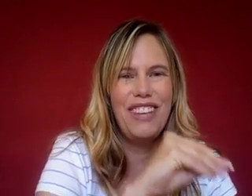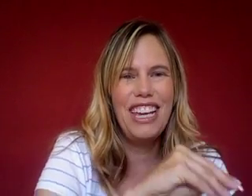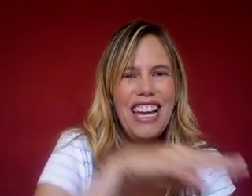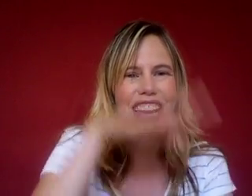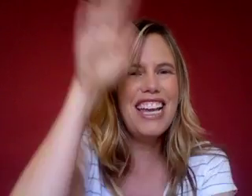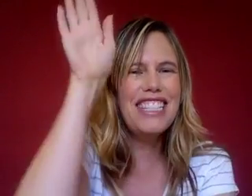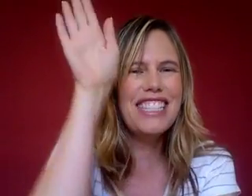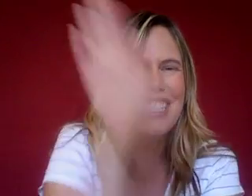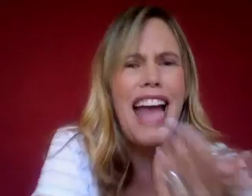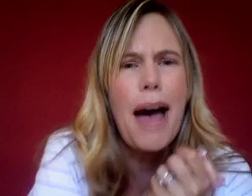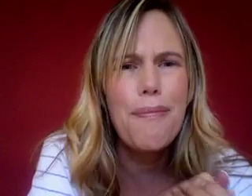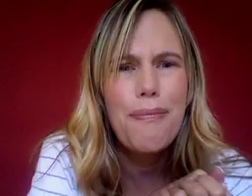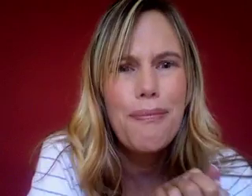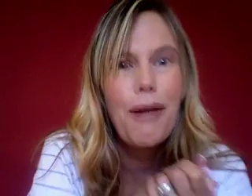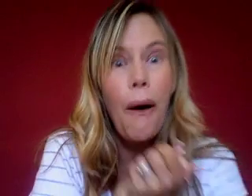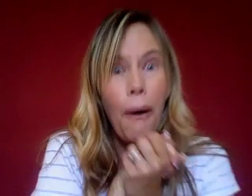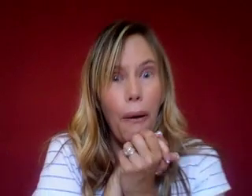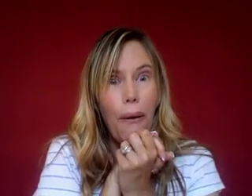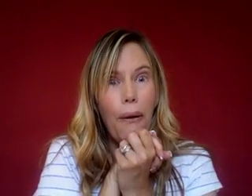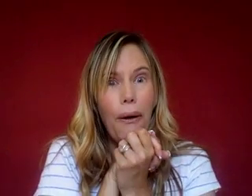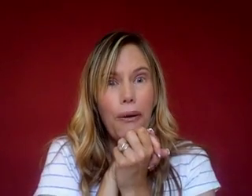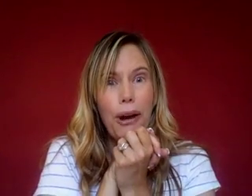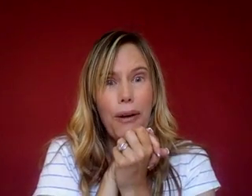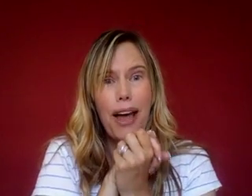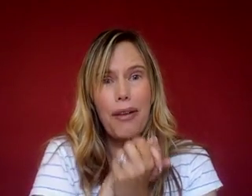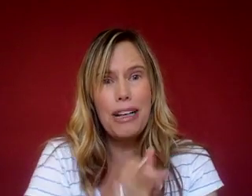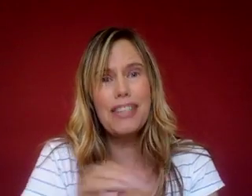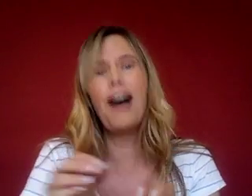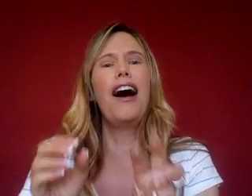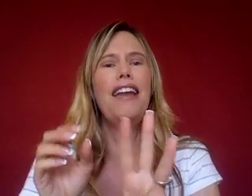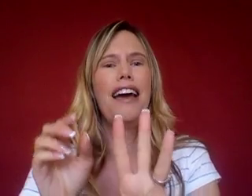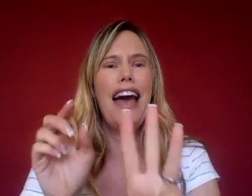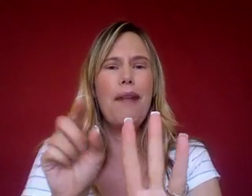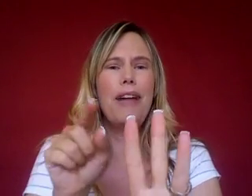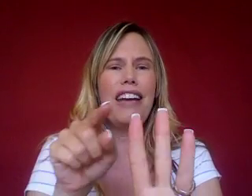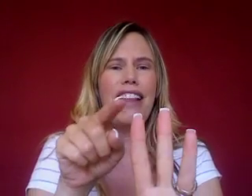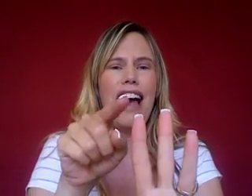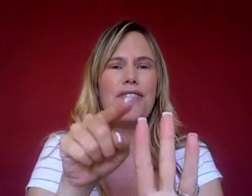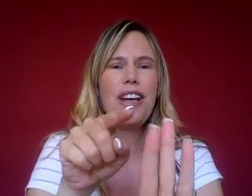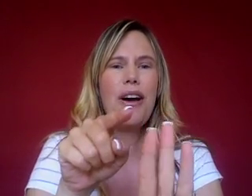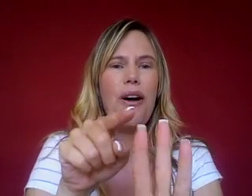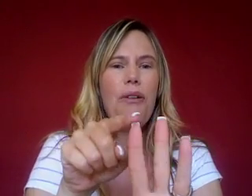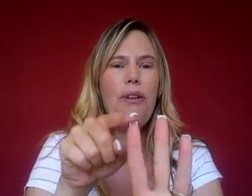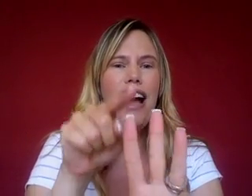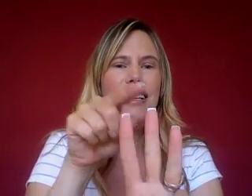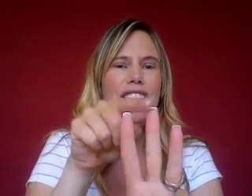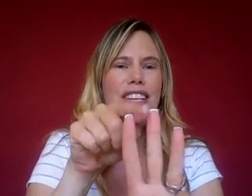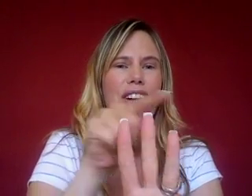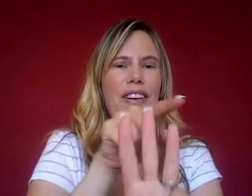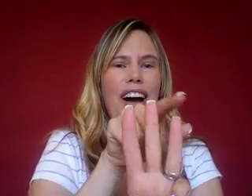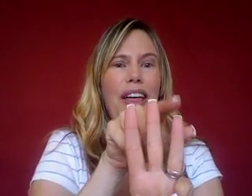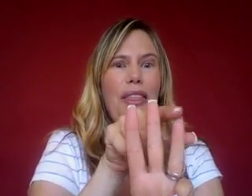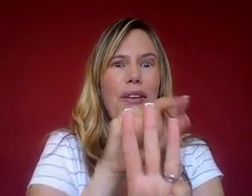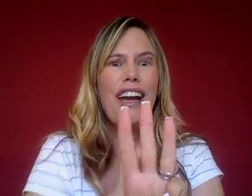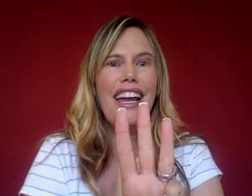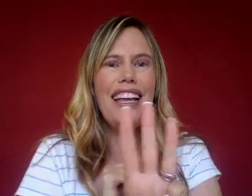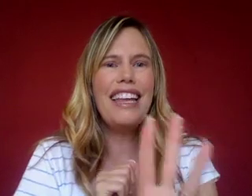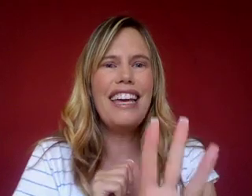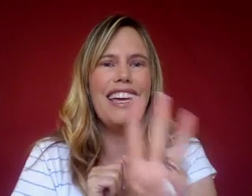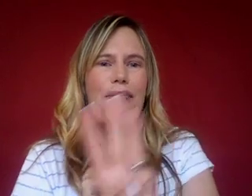be. Snap! Oh no! Another one's gone. How many are left? One, two, three little